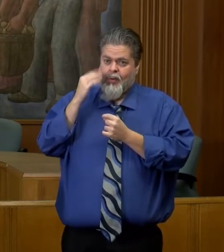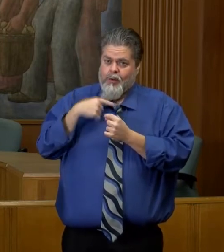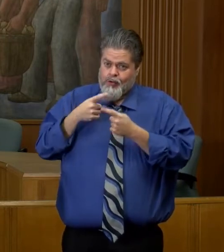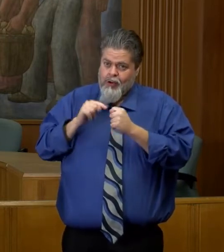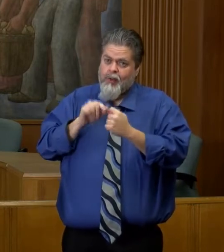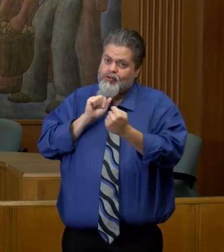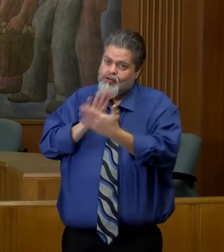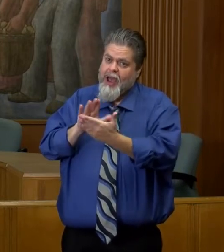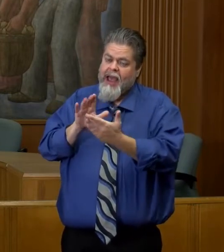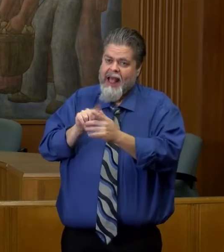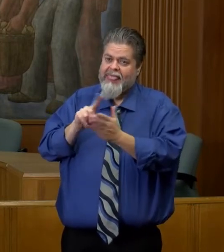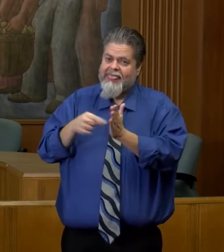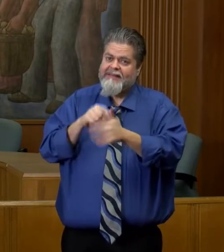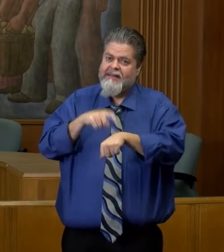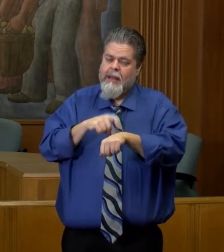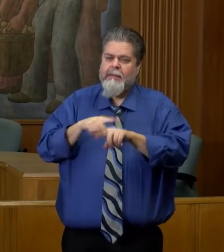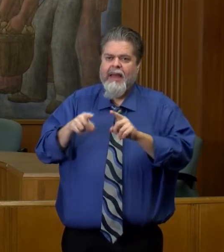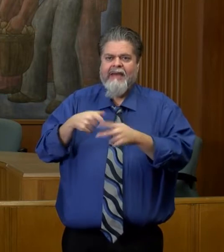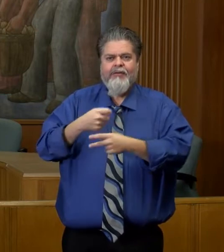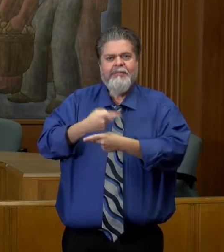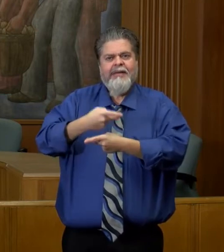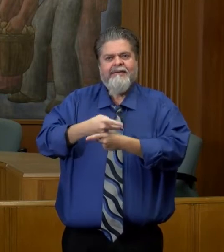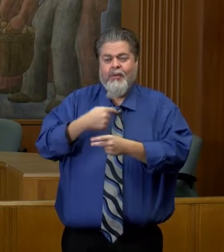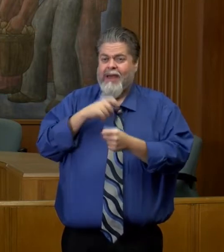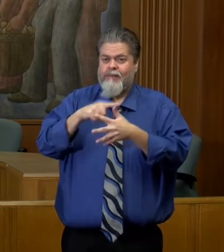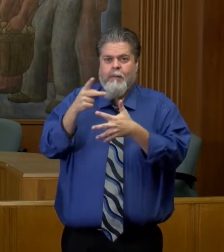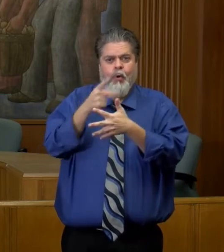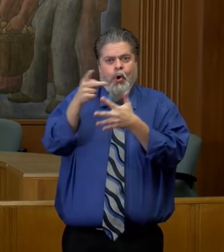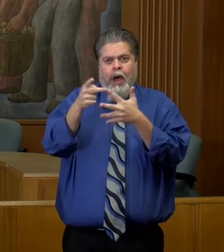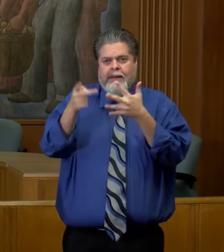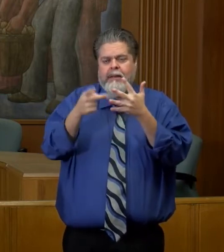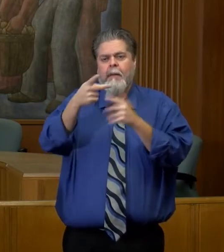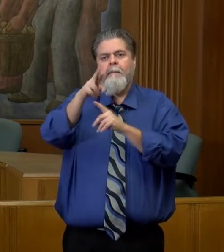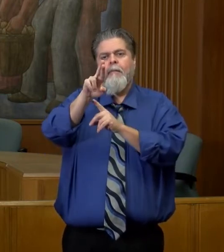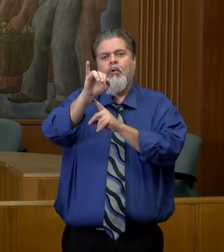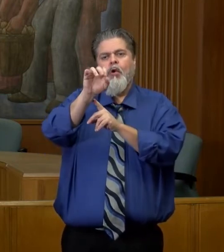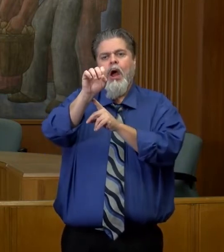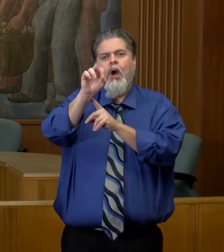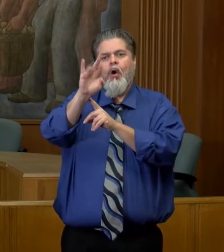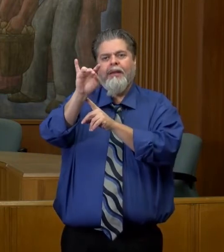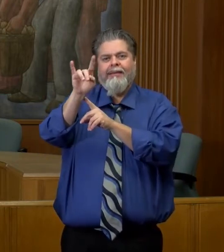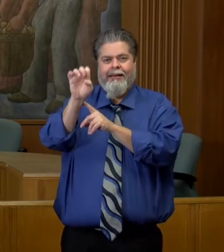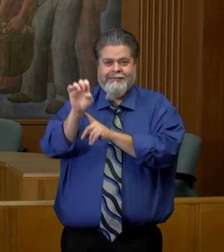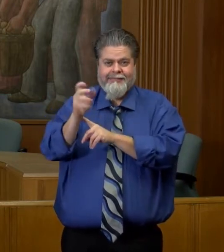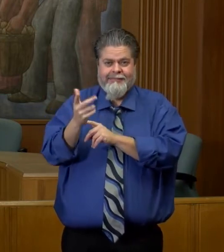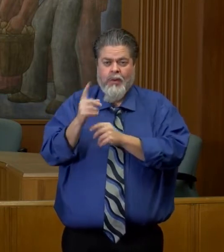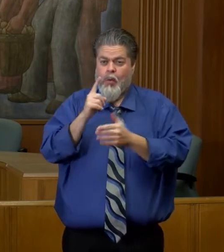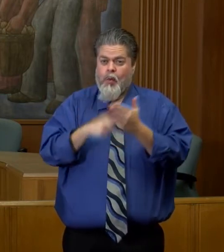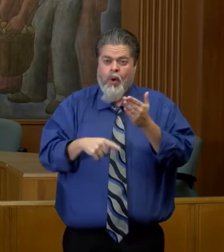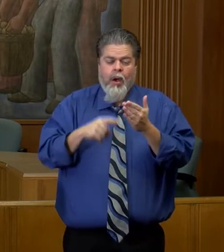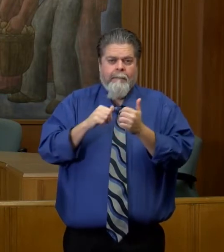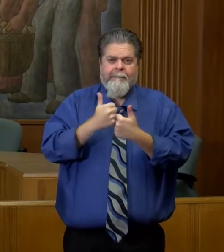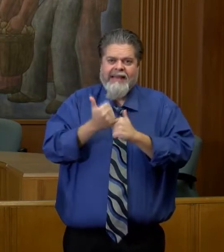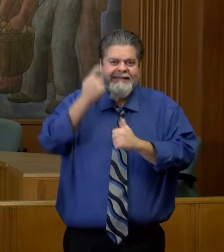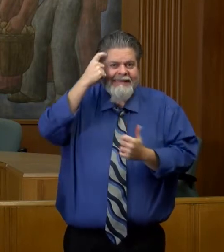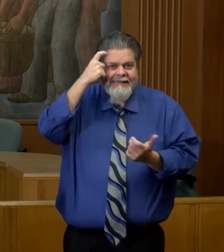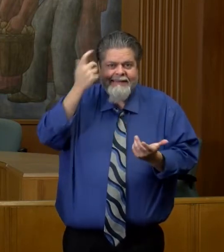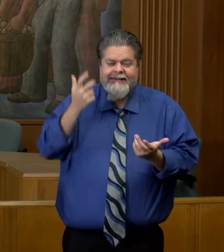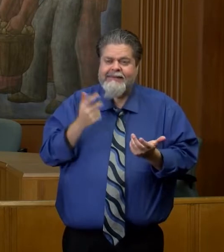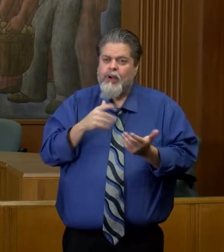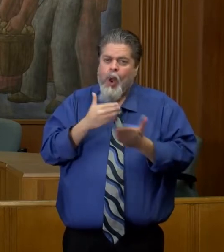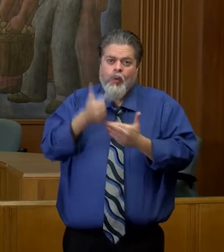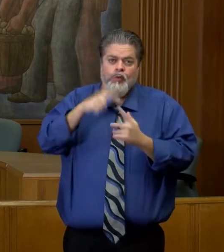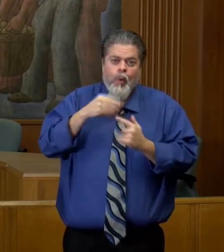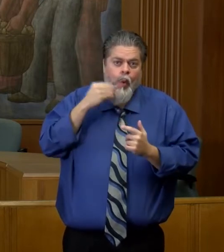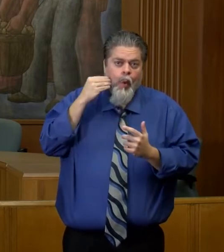this time. We continue to prioritize really that care closest to home, what makes sense, and a lot of people are